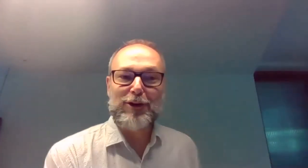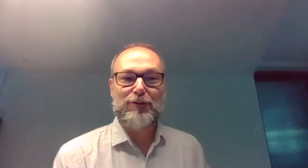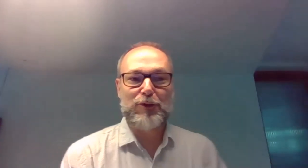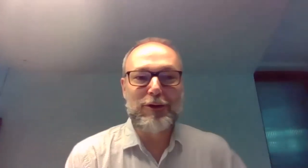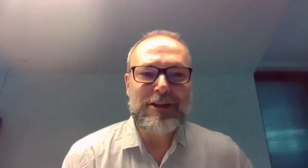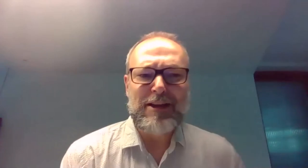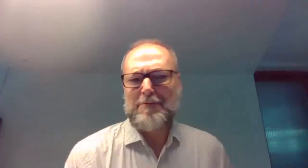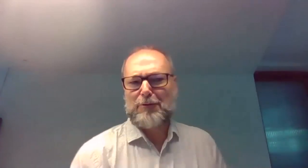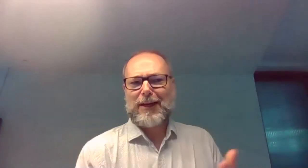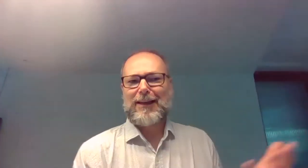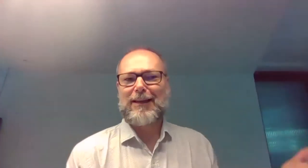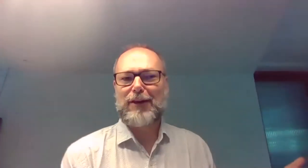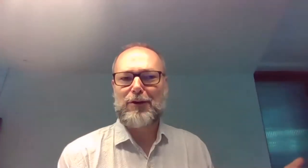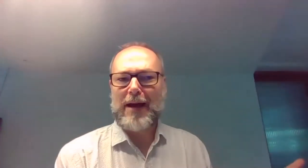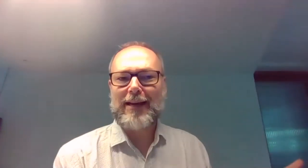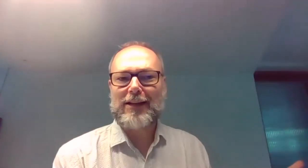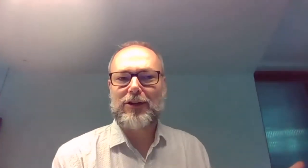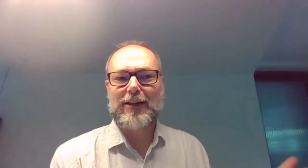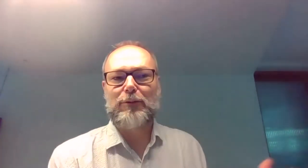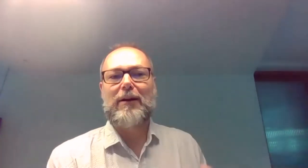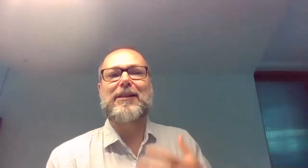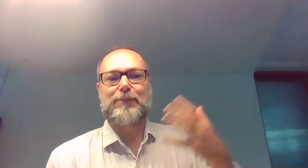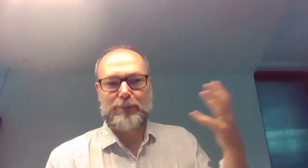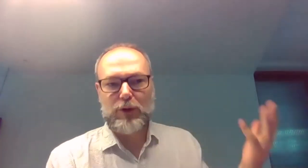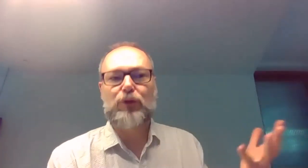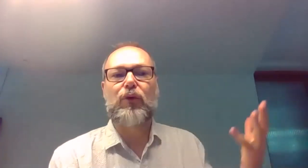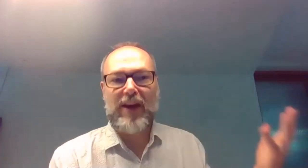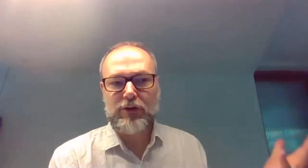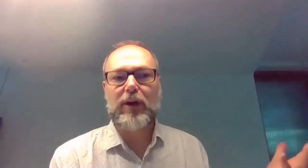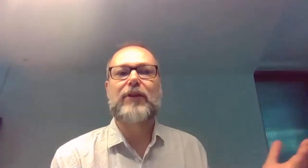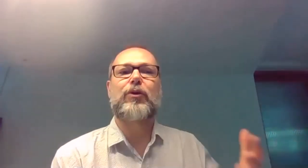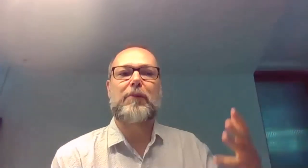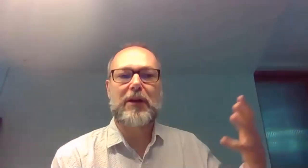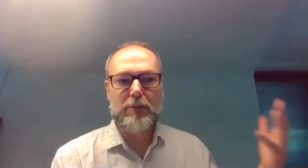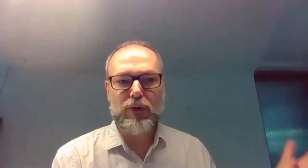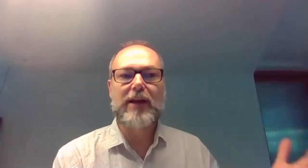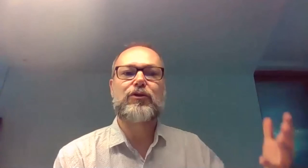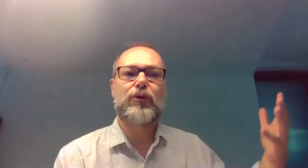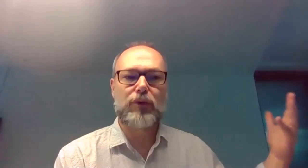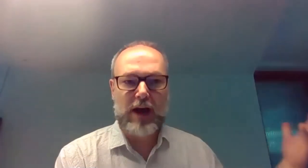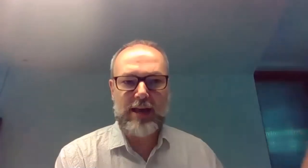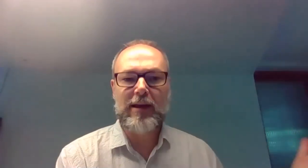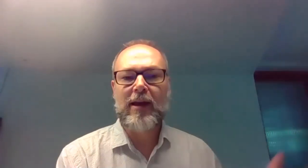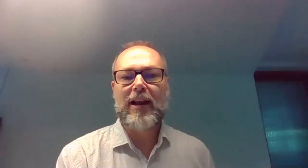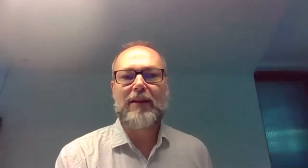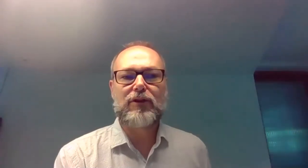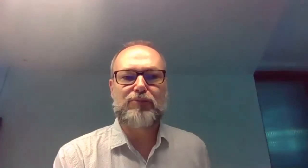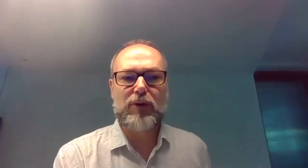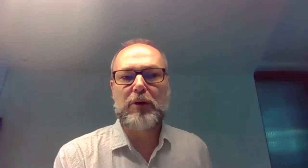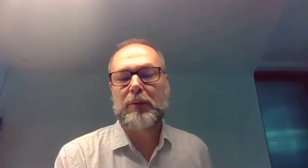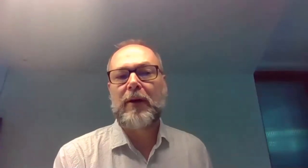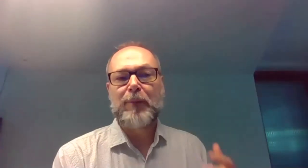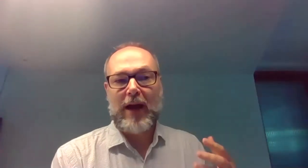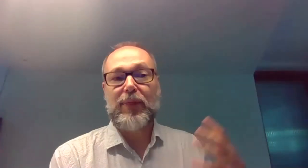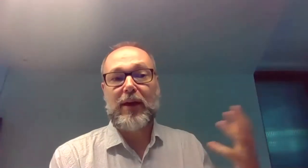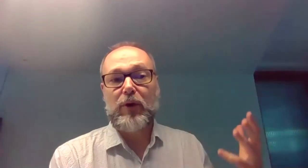you to follow lots of rules, but what are they giving you back actually? Whereas, you know, through Fair Trade, through the minimum price, through the high levels of